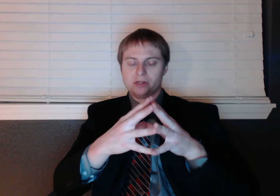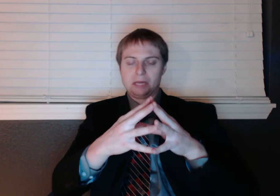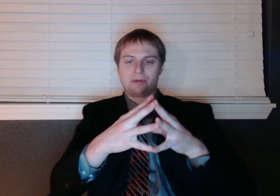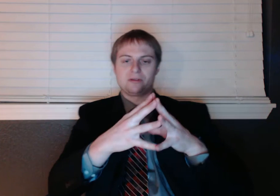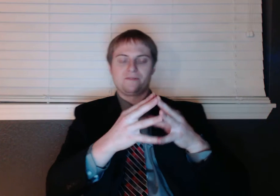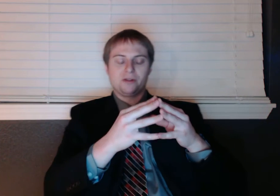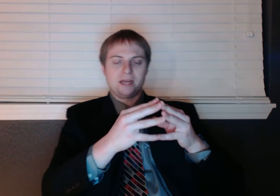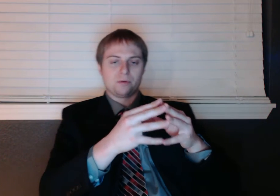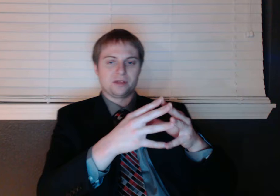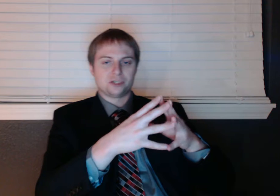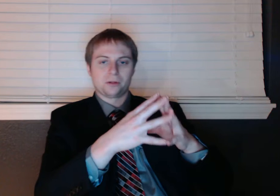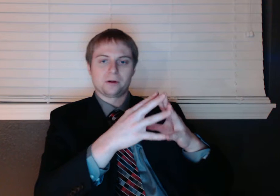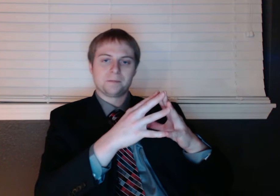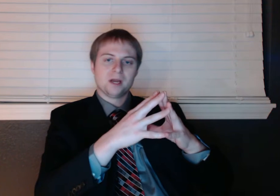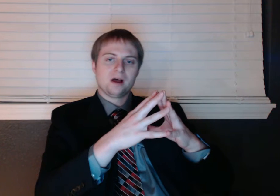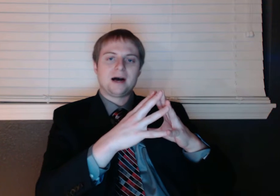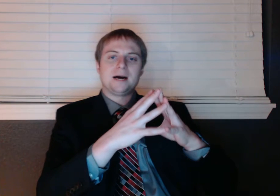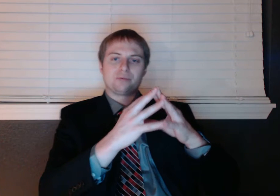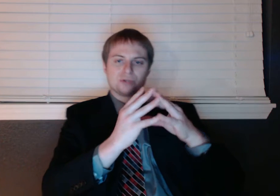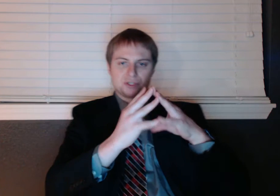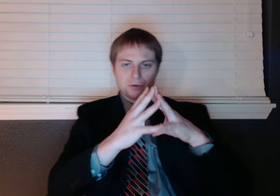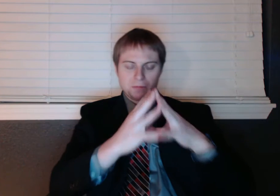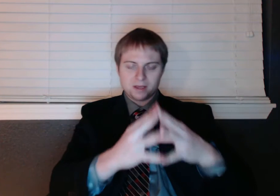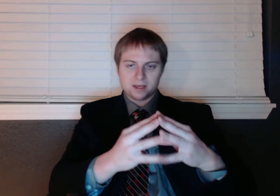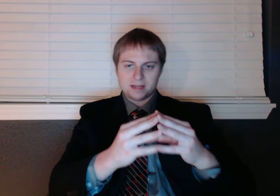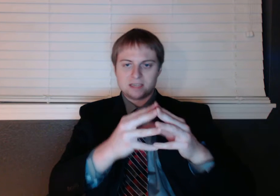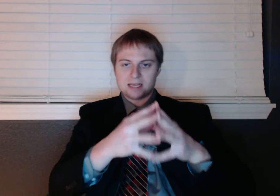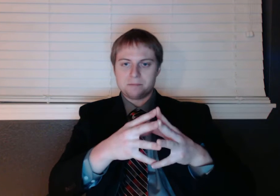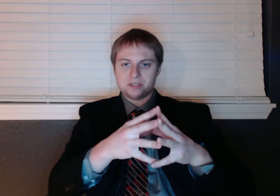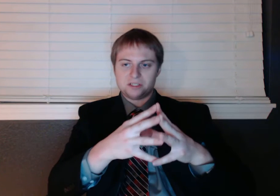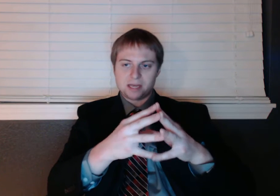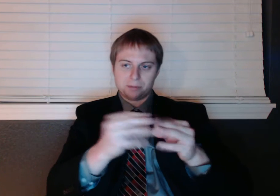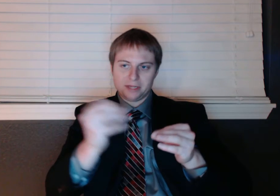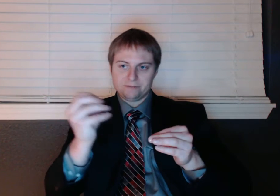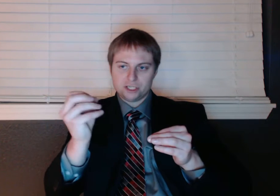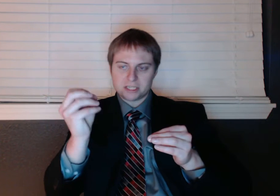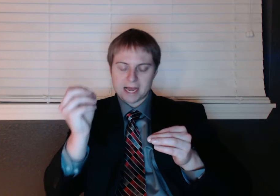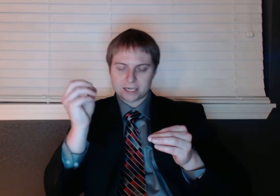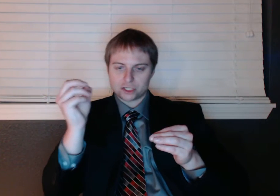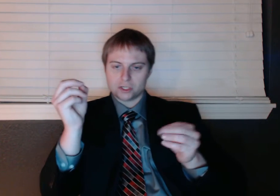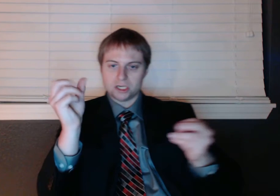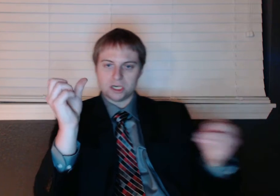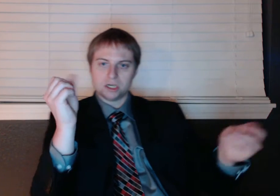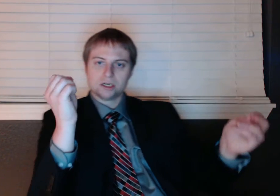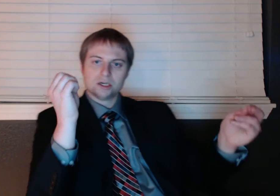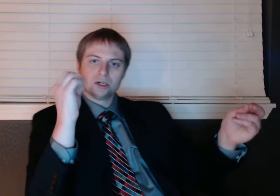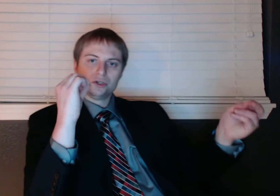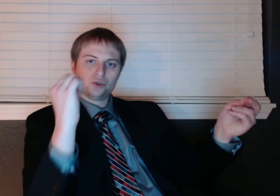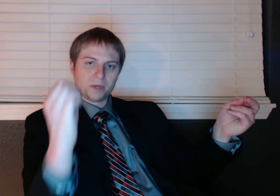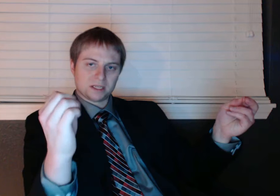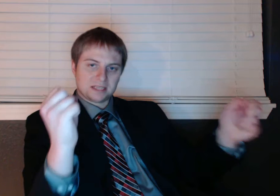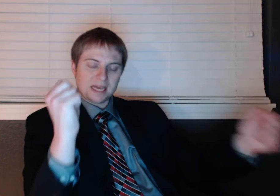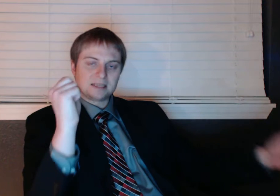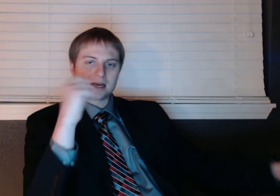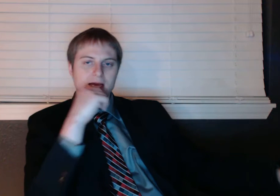affiliated with each other. But I'm presuming that it's NBC. I believe she's actually doing a daytime